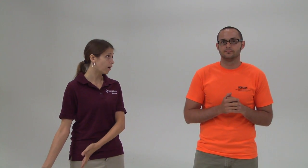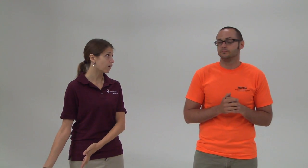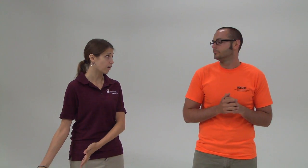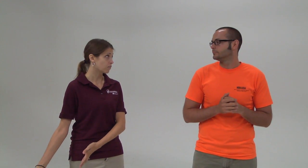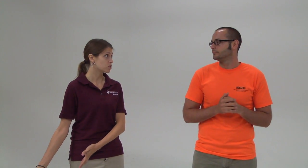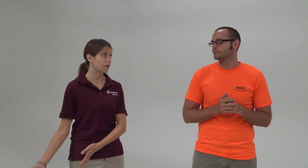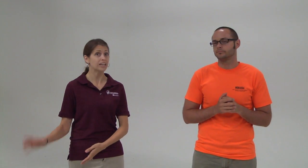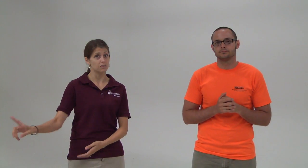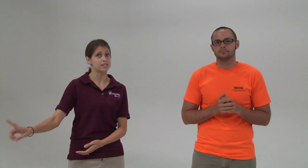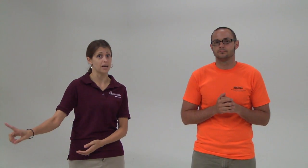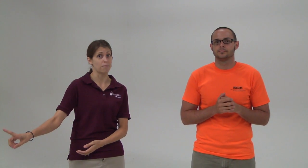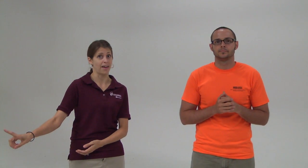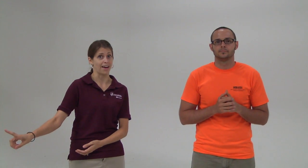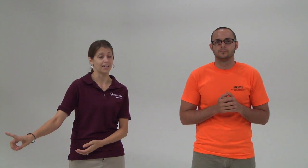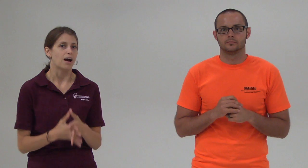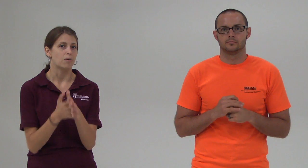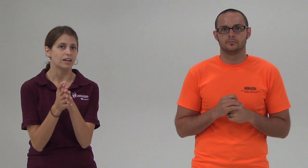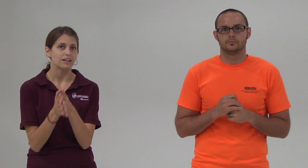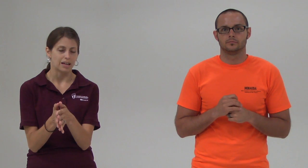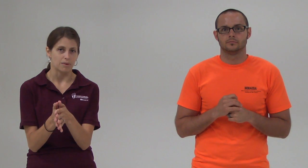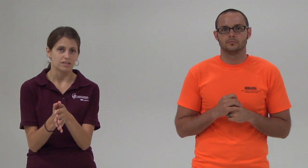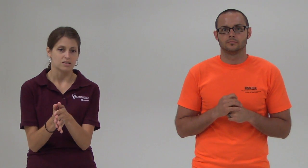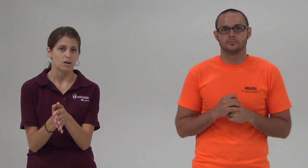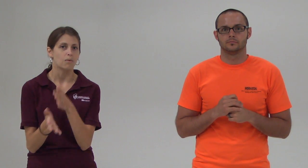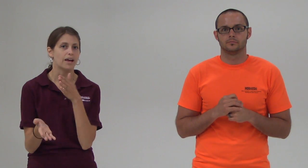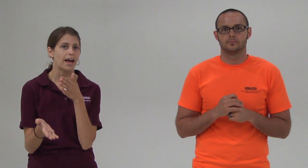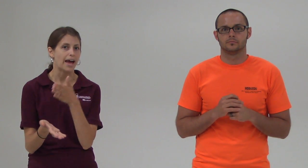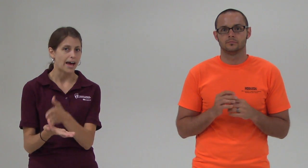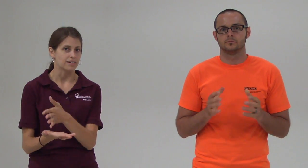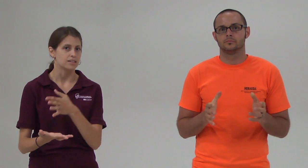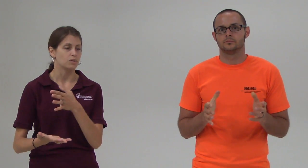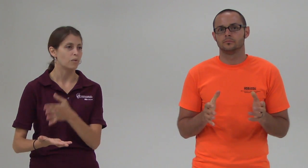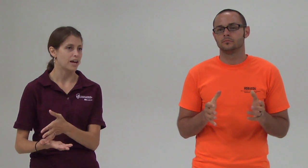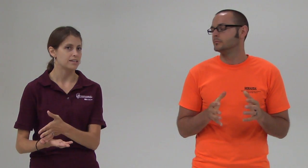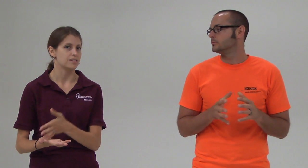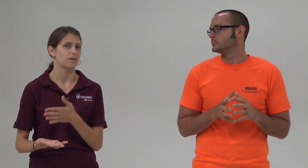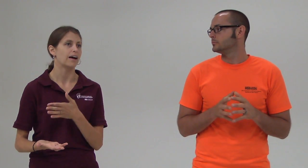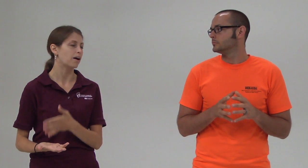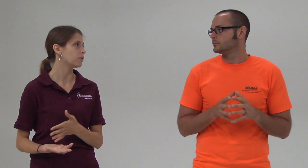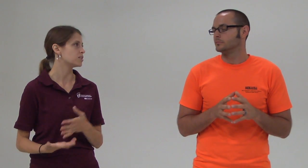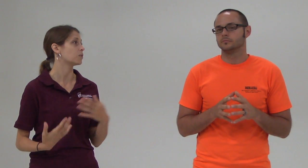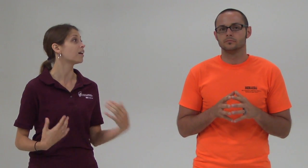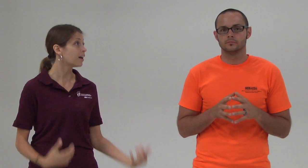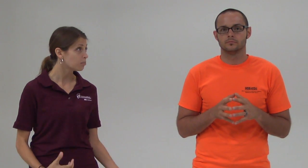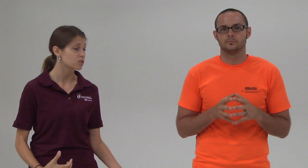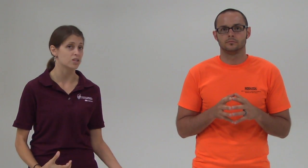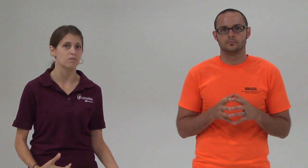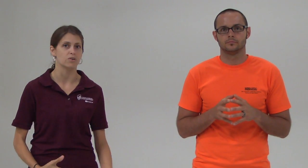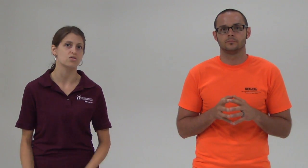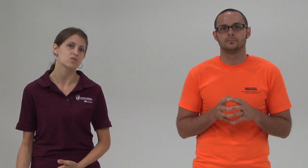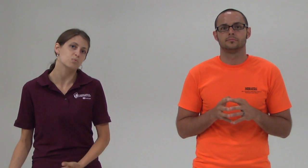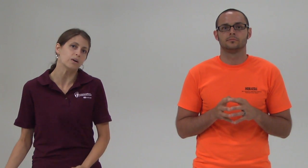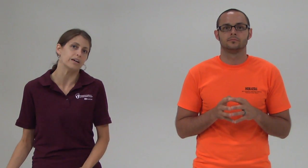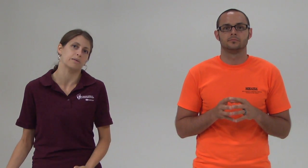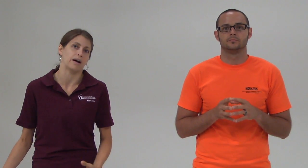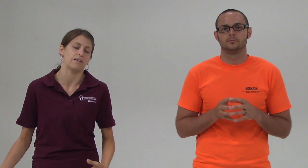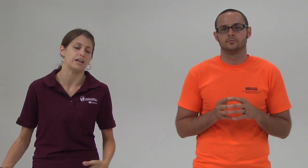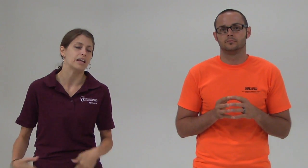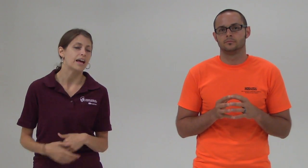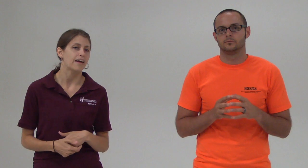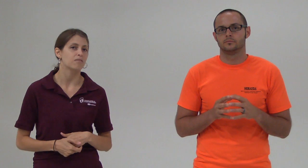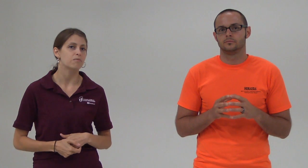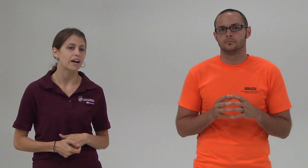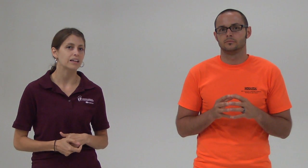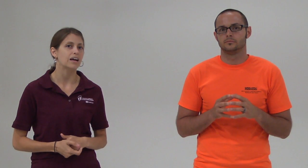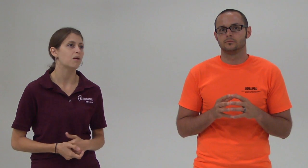that it's due tomorrow, so I need to accept that. I want to claim it, so I want to act in ways that will help me to accomplish it versus just worrying